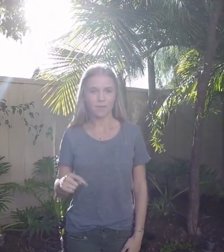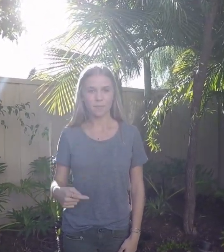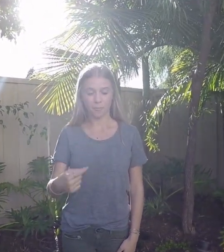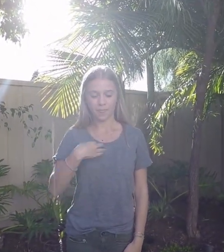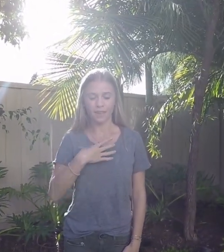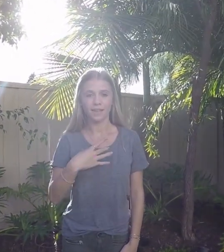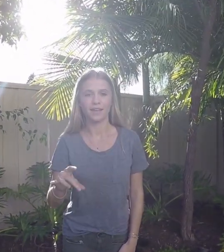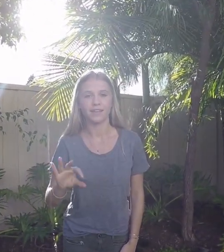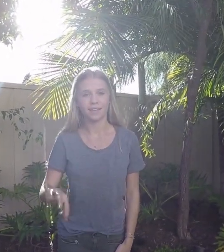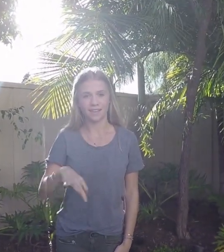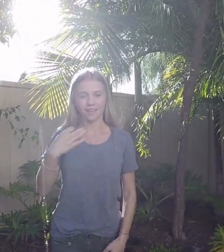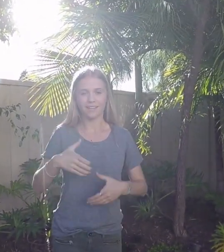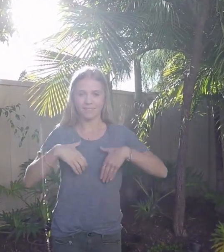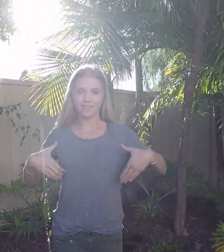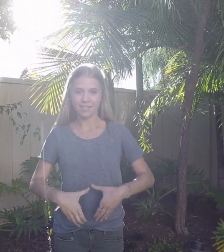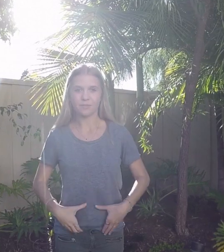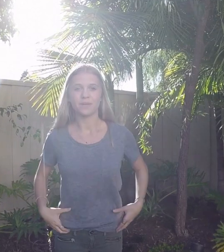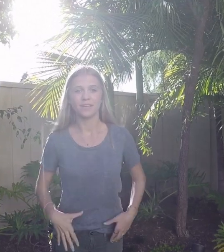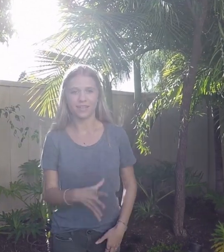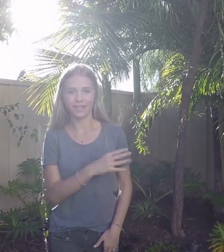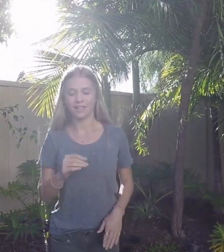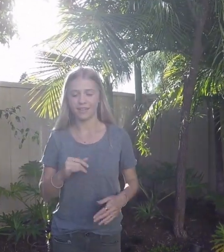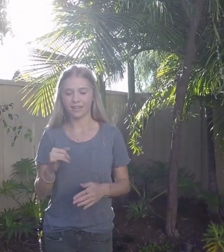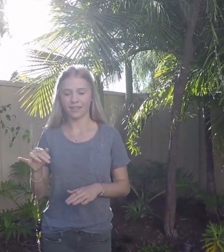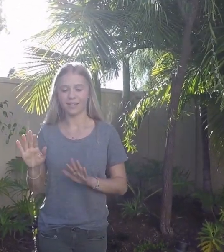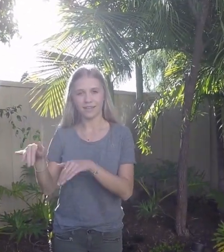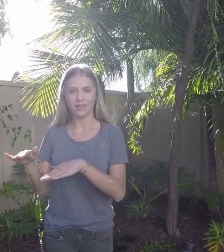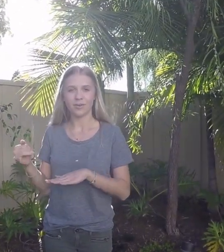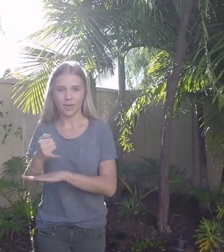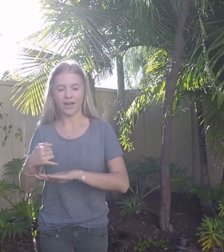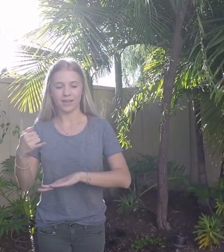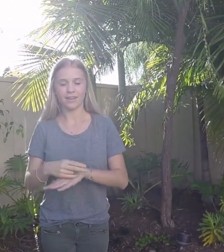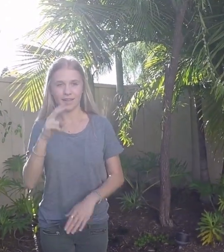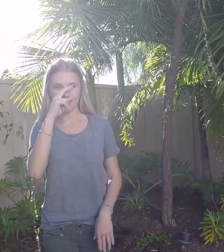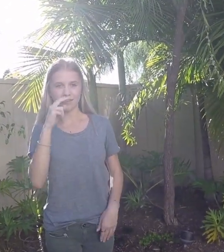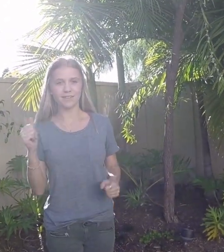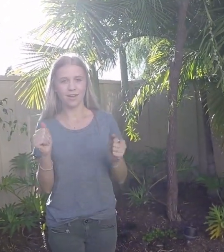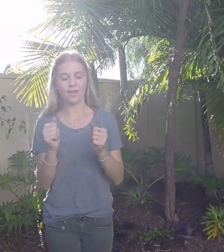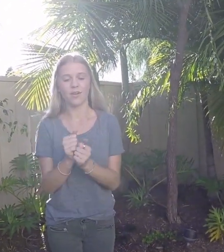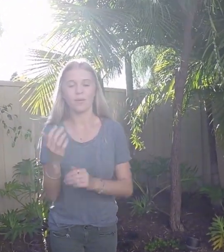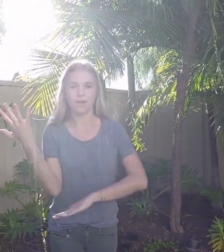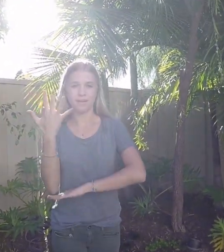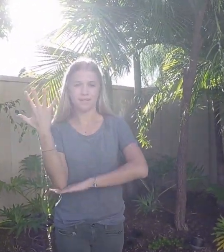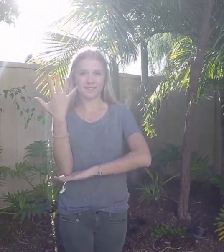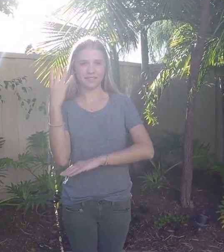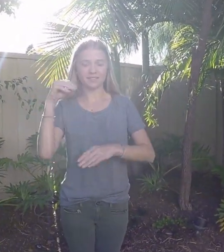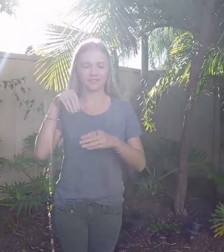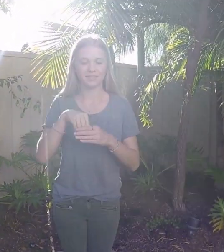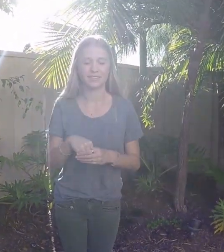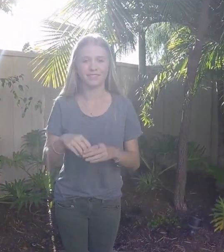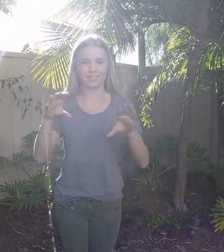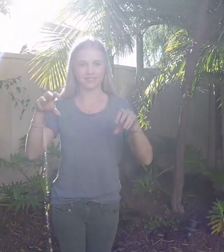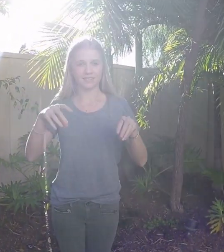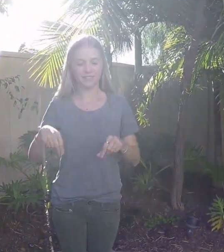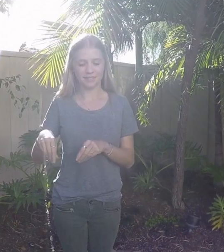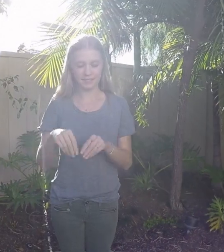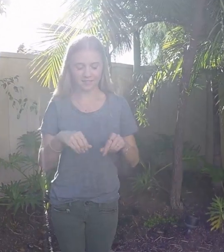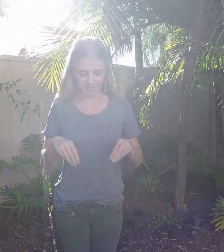I dig a French bikini on Hawaiian Island Off by a warm tree in the sand